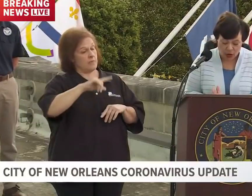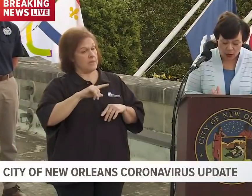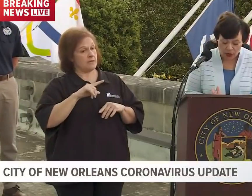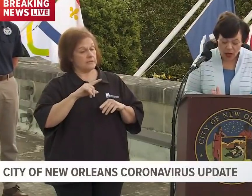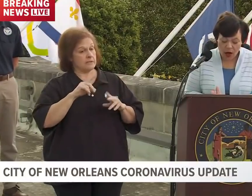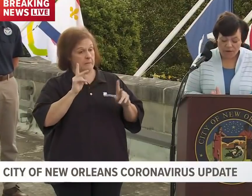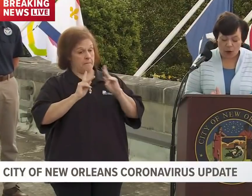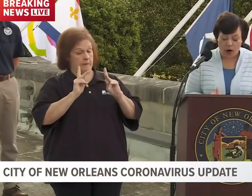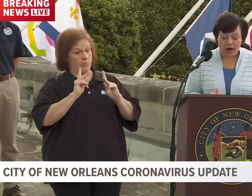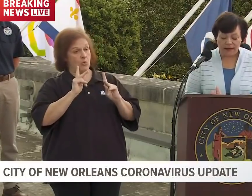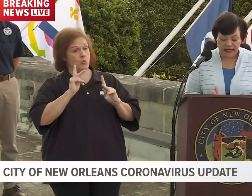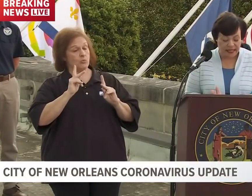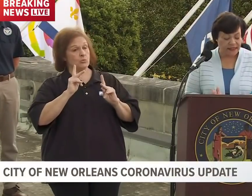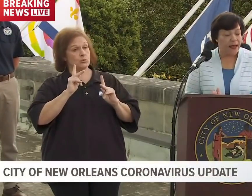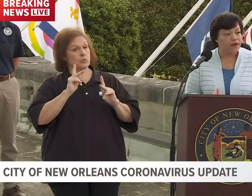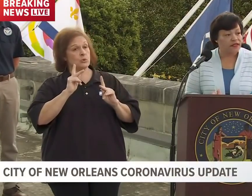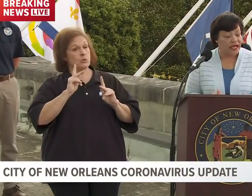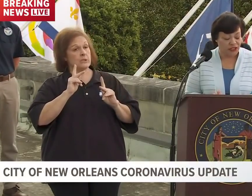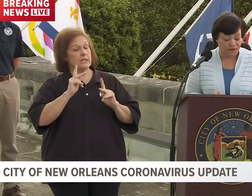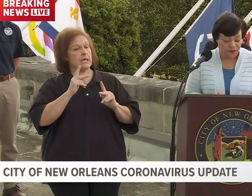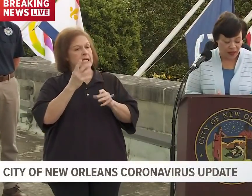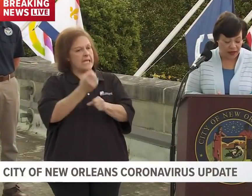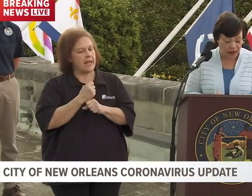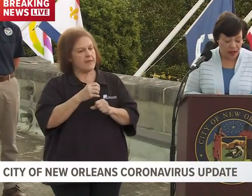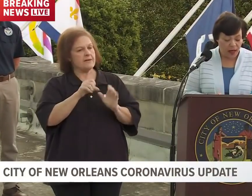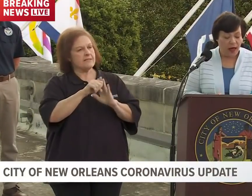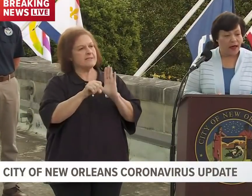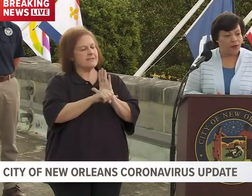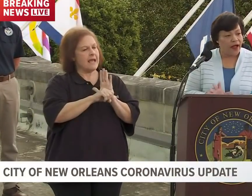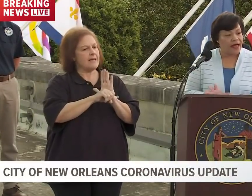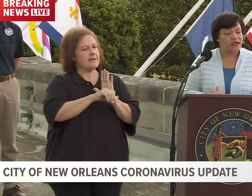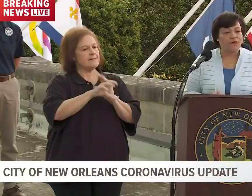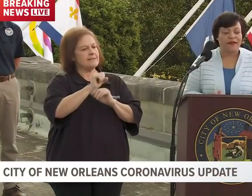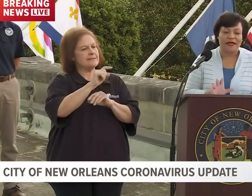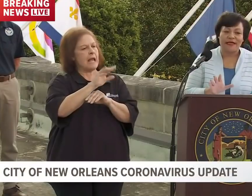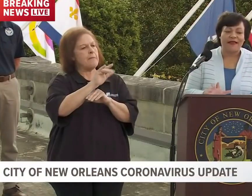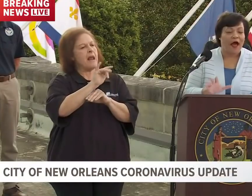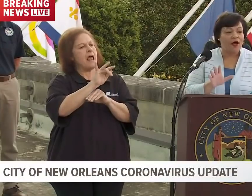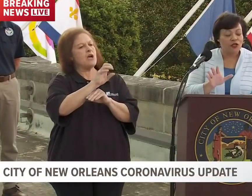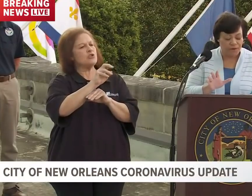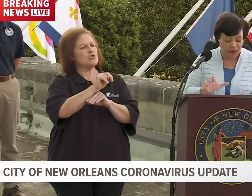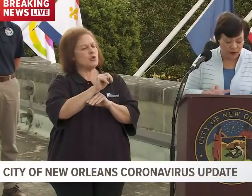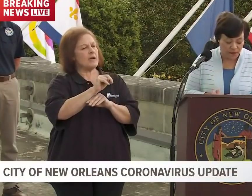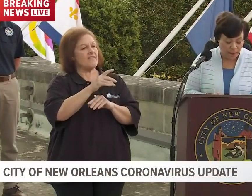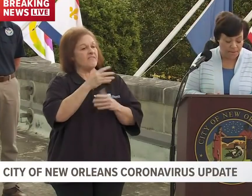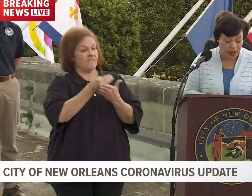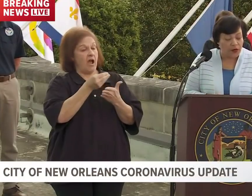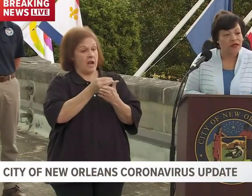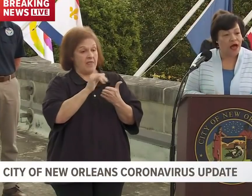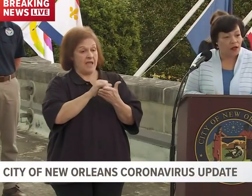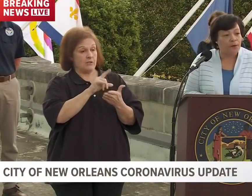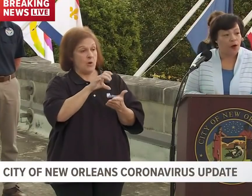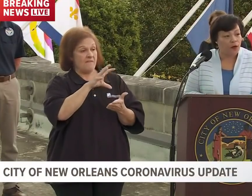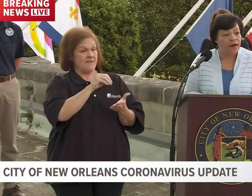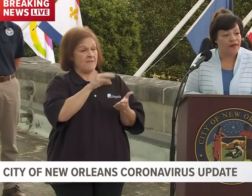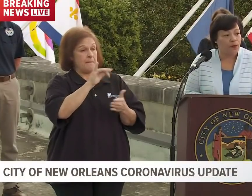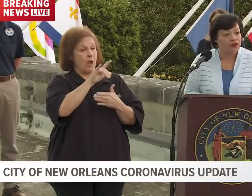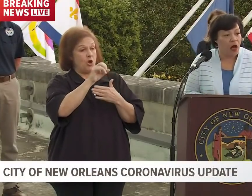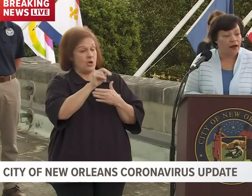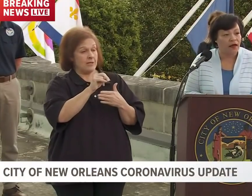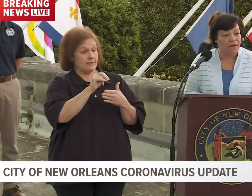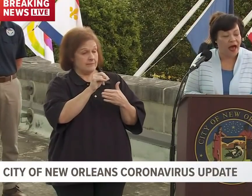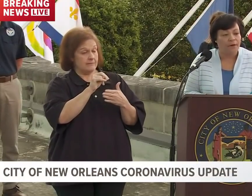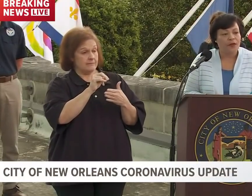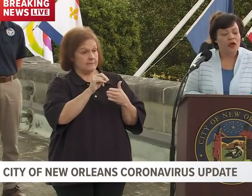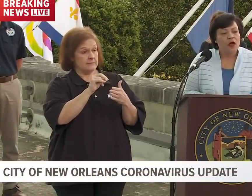threshold for state stabilization fund, and we're asking that's that 150 billion dollar program that